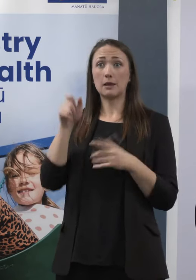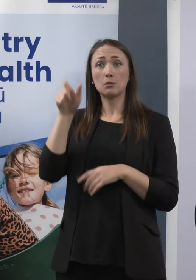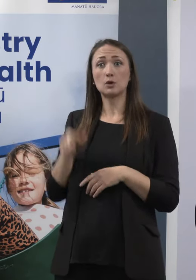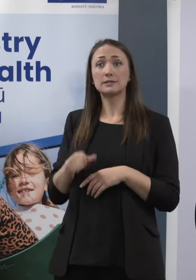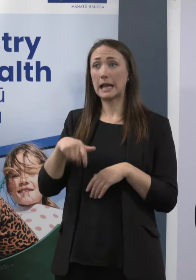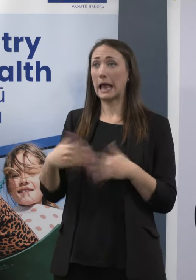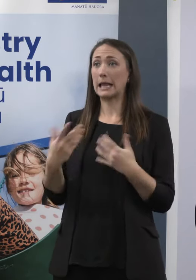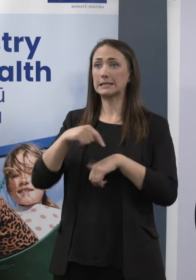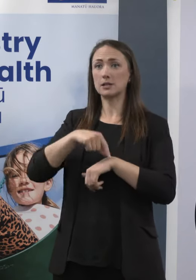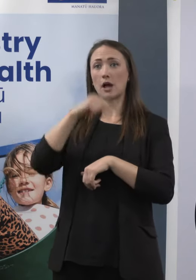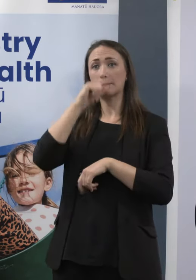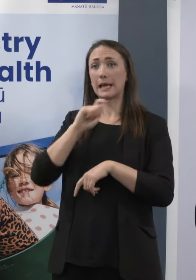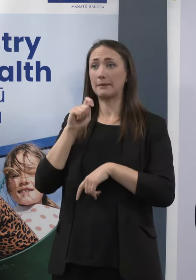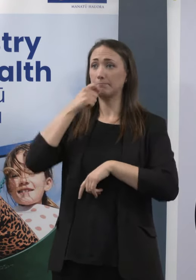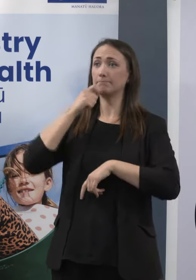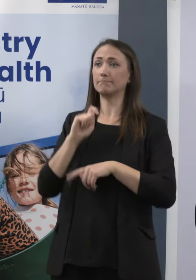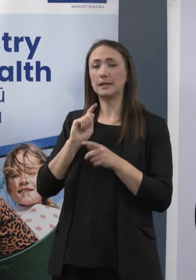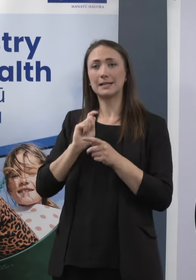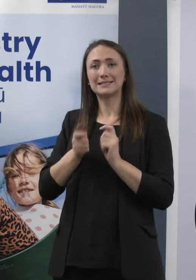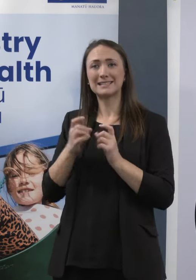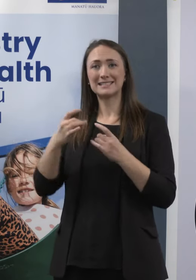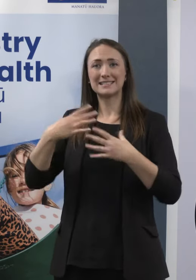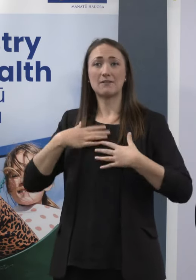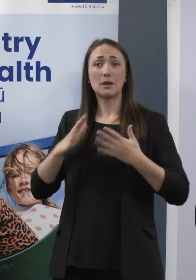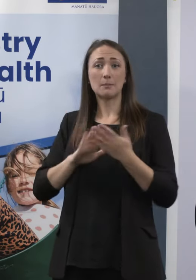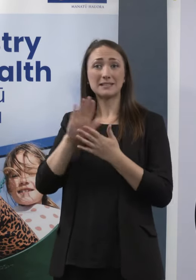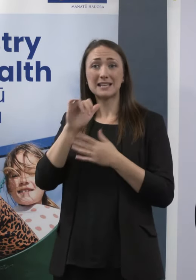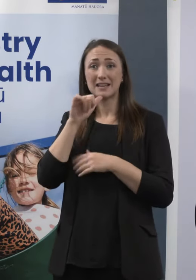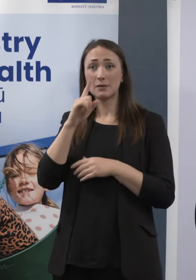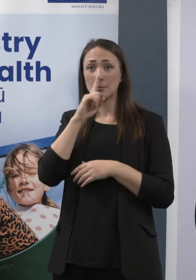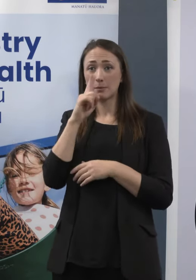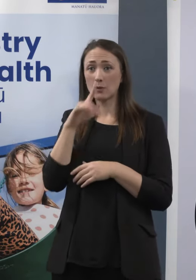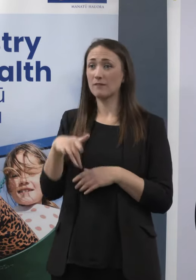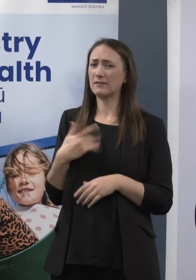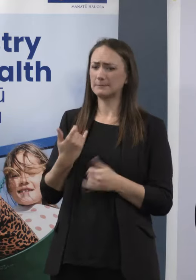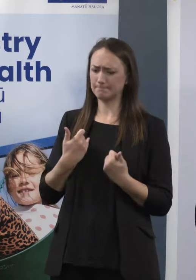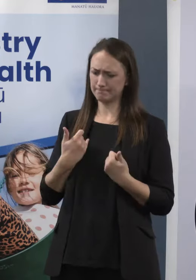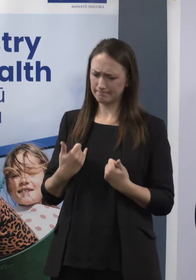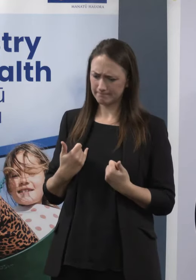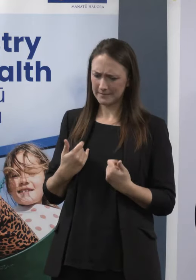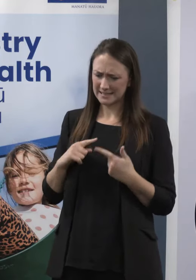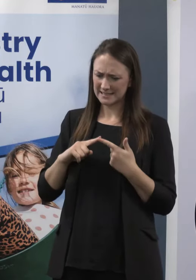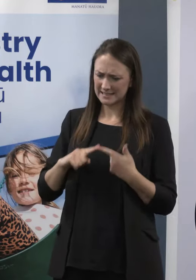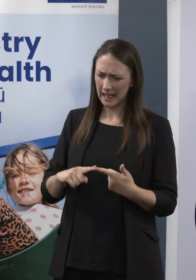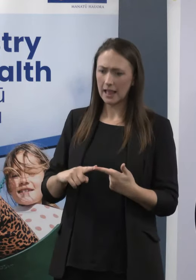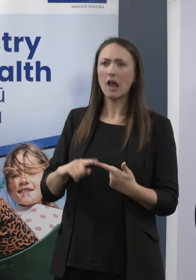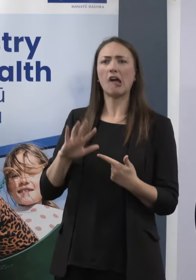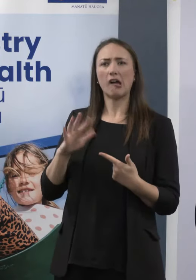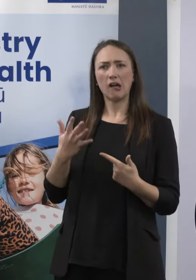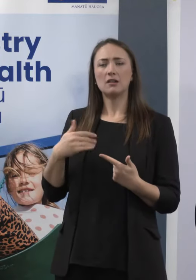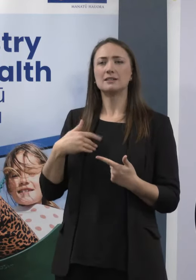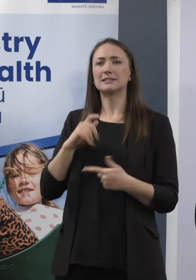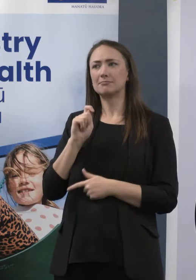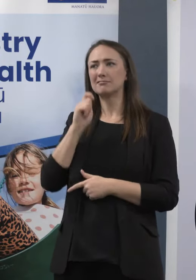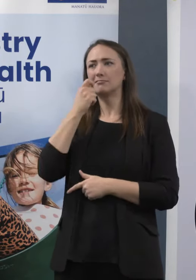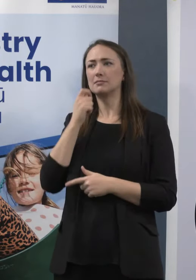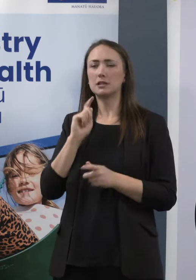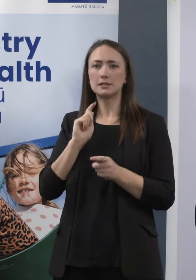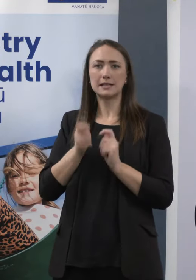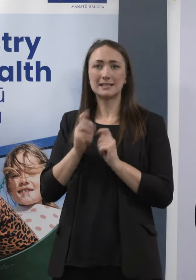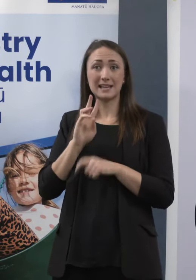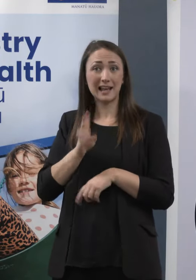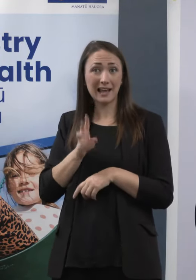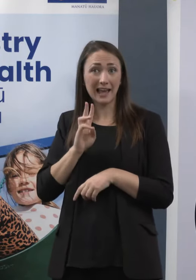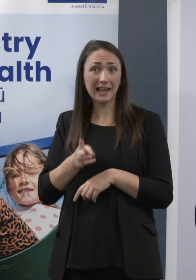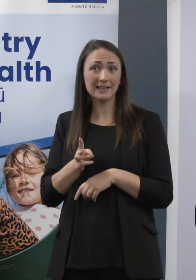rapid antigen test, it is inevitable that they will retest if they have symptoms. And so we have this difference between the 28